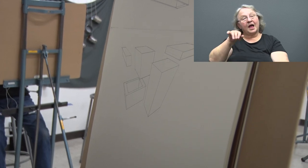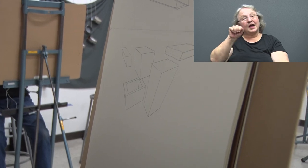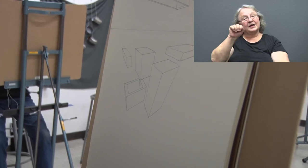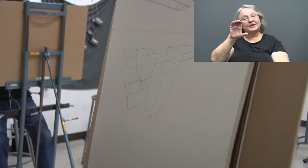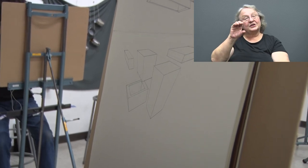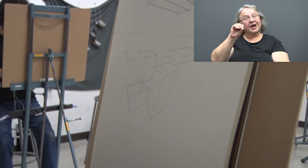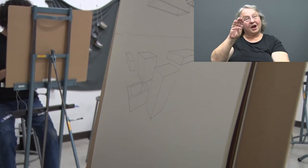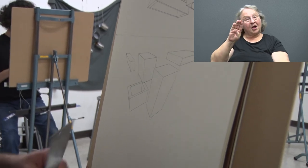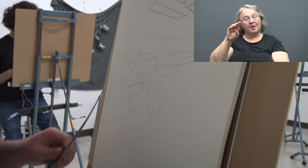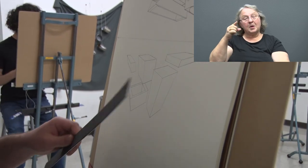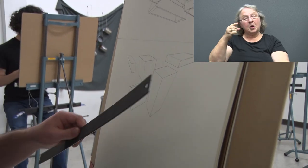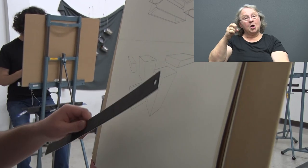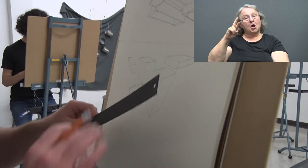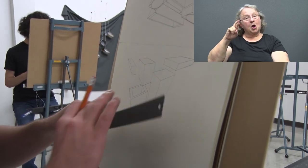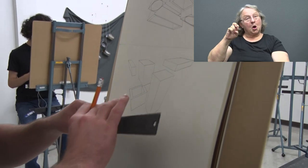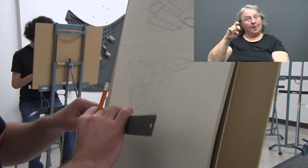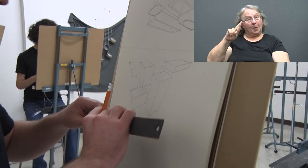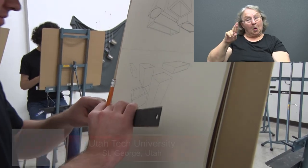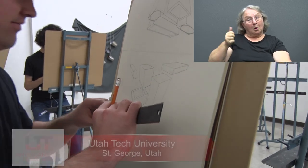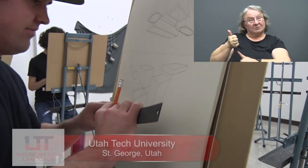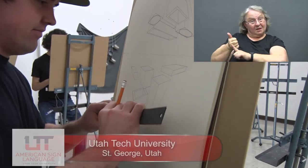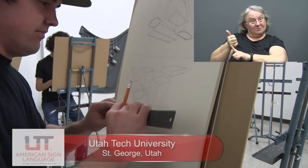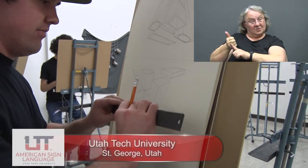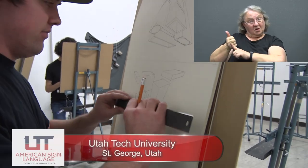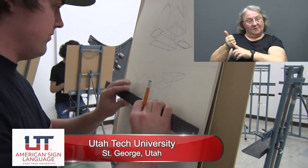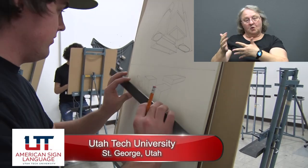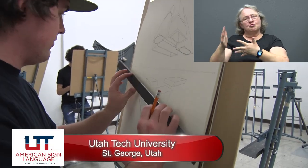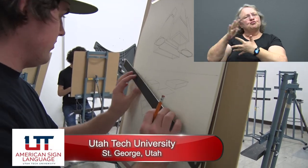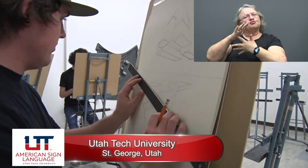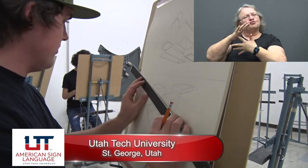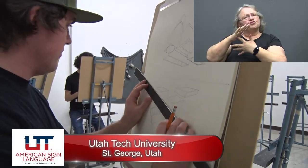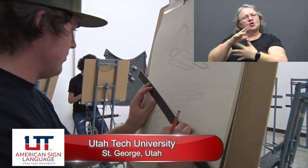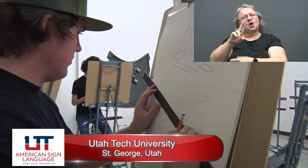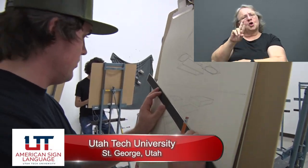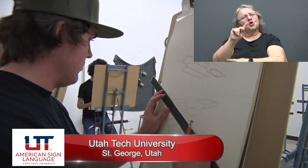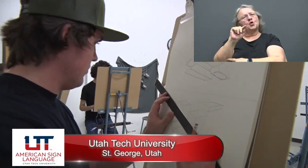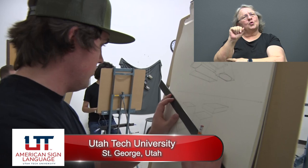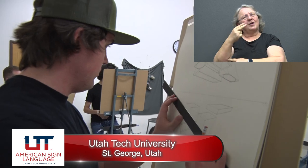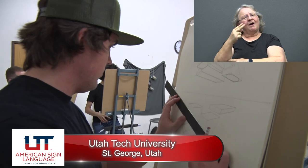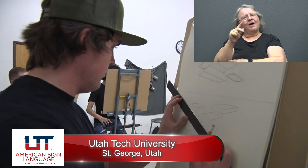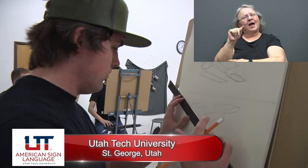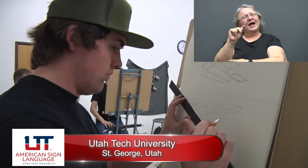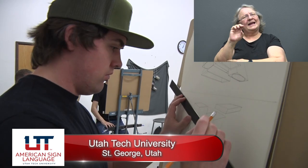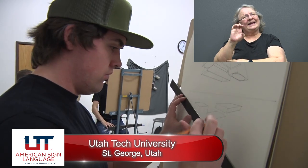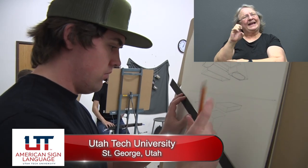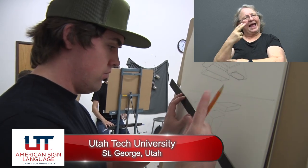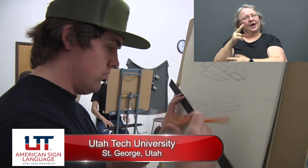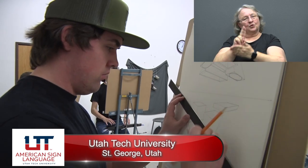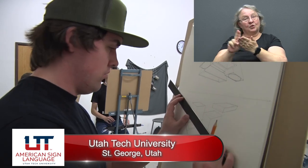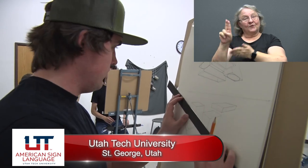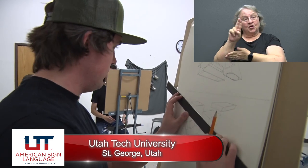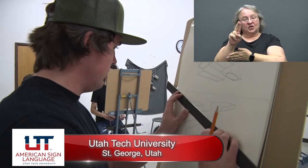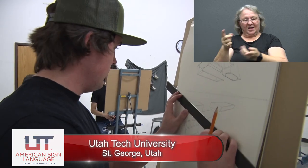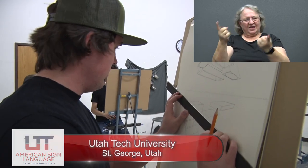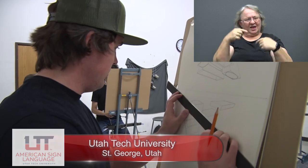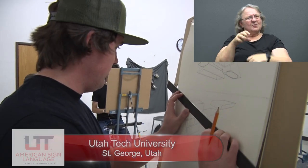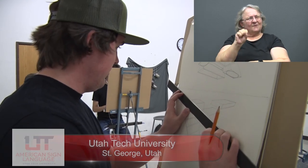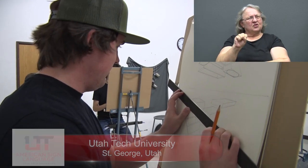Jacob Gerber is a junior at Utah Tech University. He came here to study software engineering, but is taking several classes in